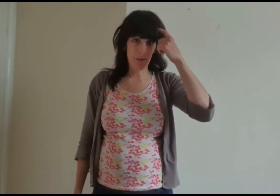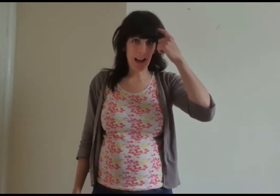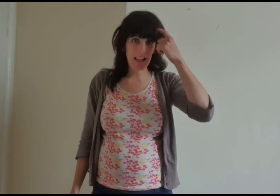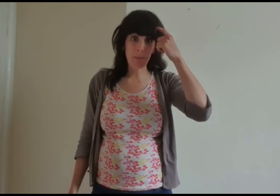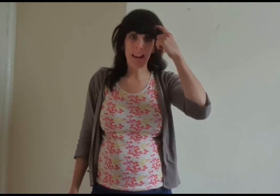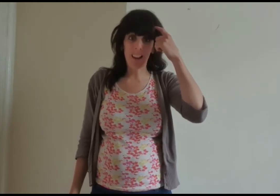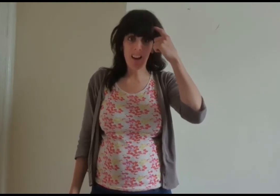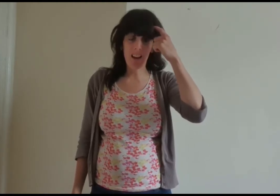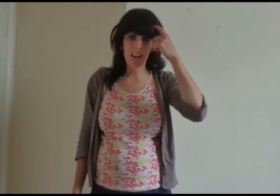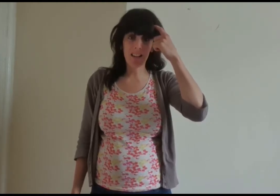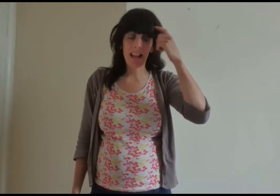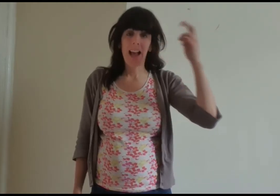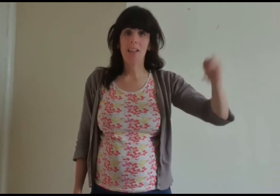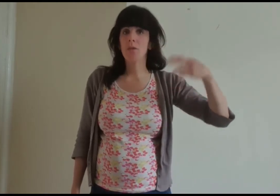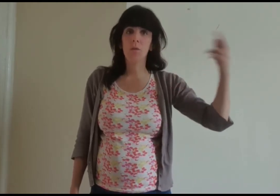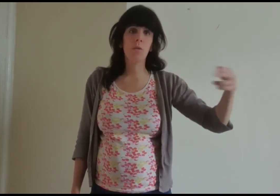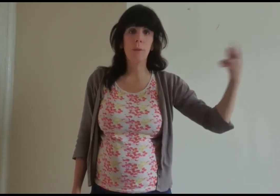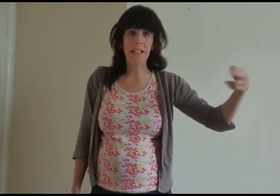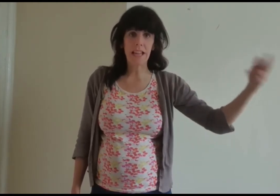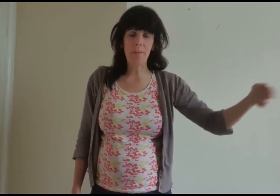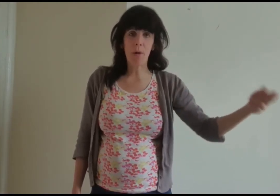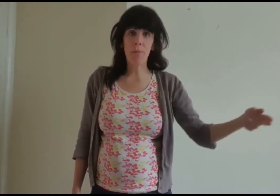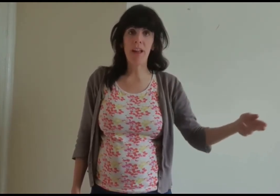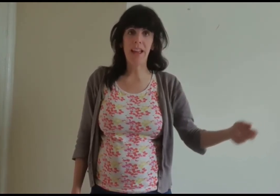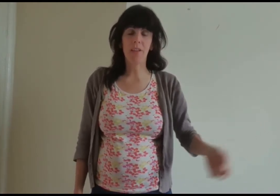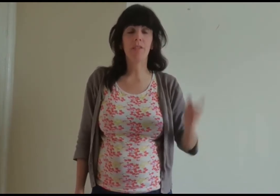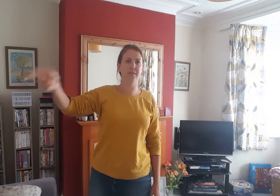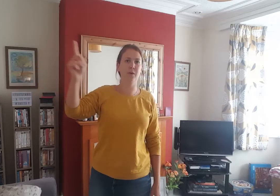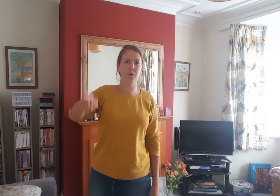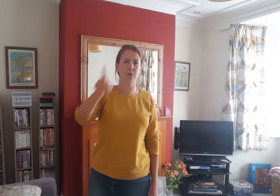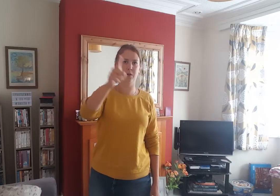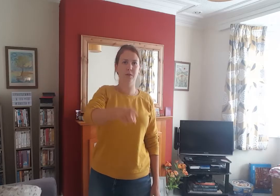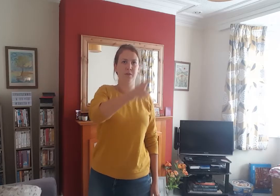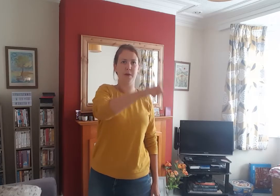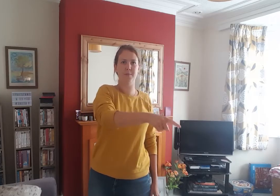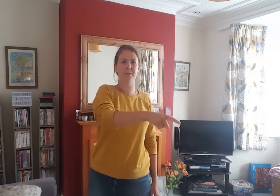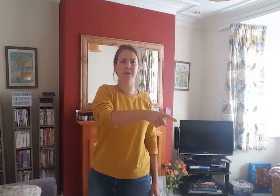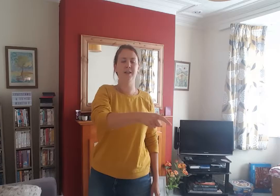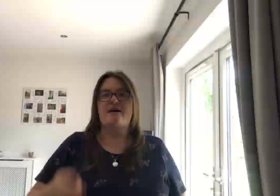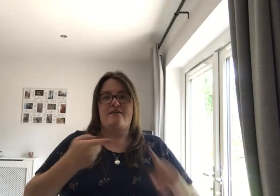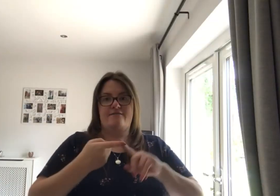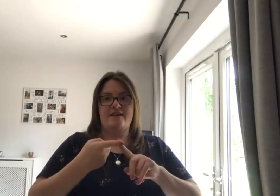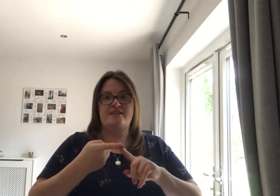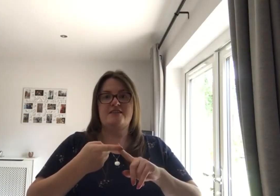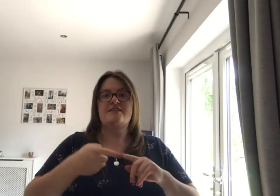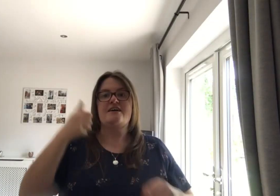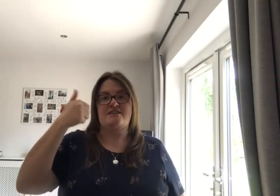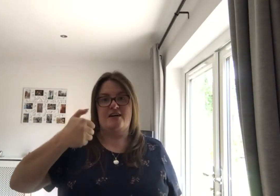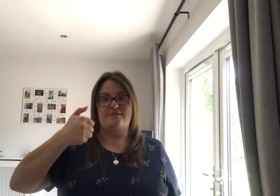mind be alert and always keep on praying for all the Lord's people Ephesians chapter